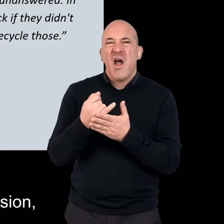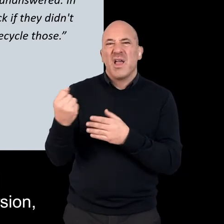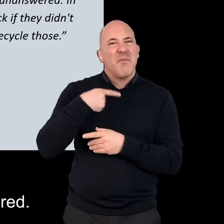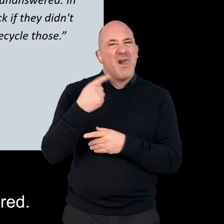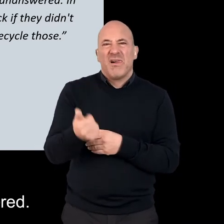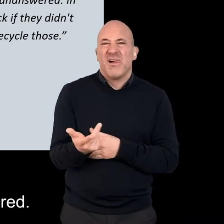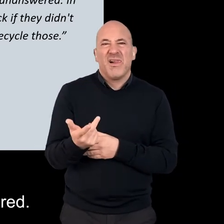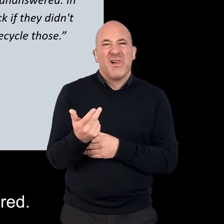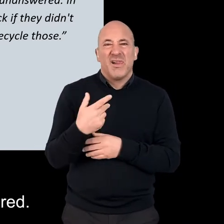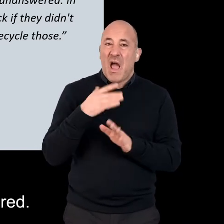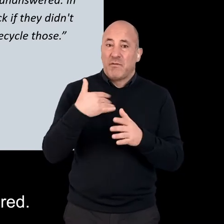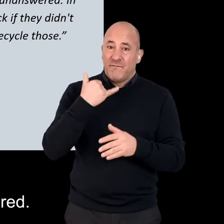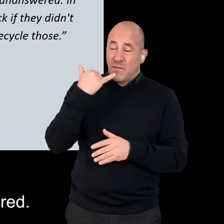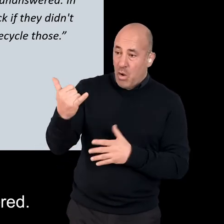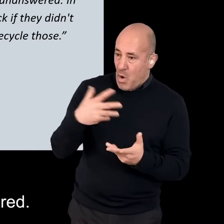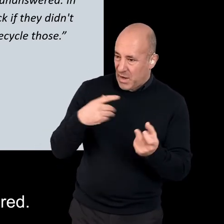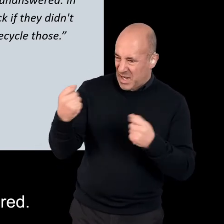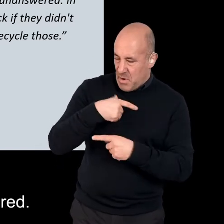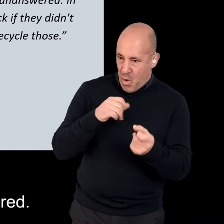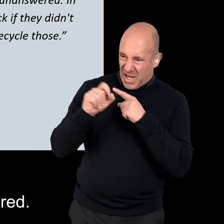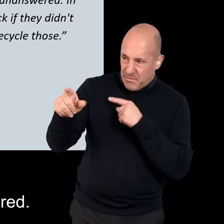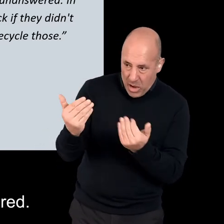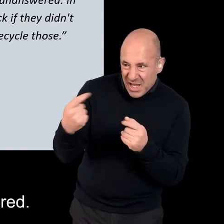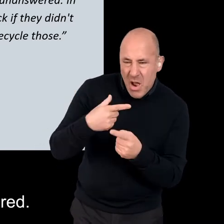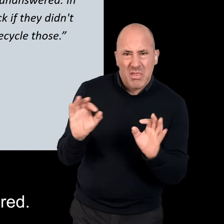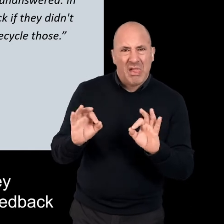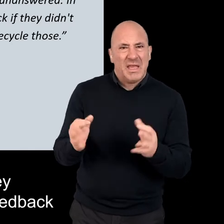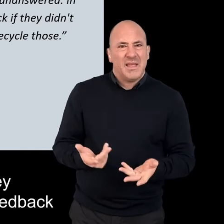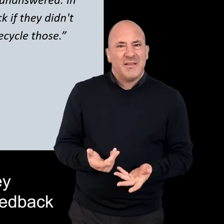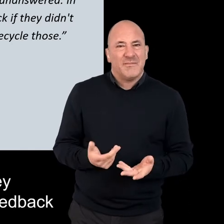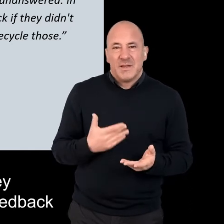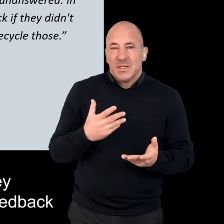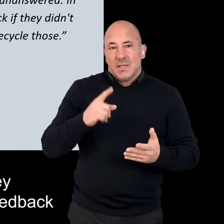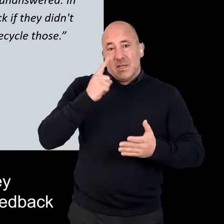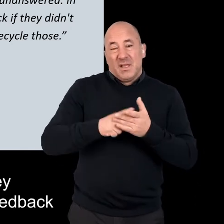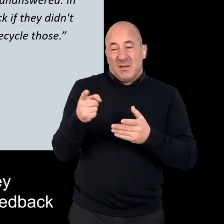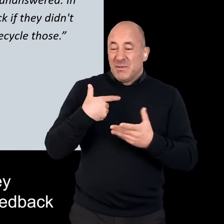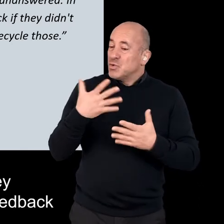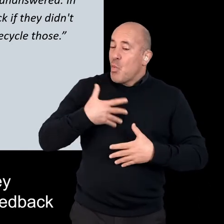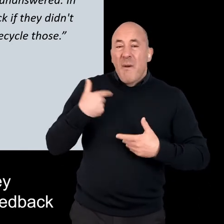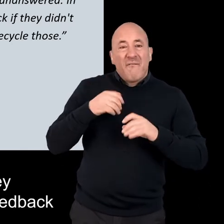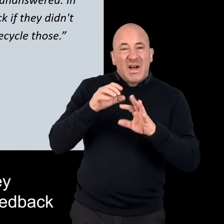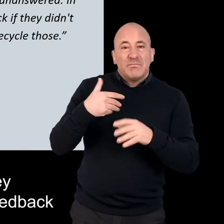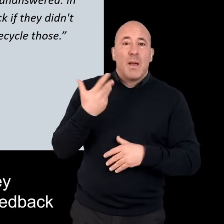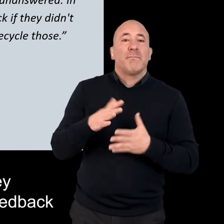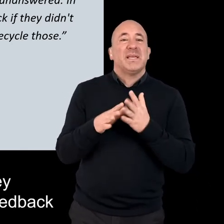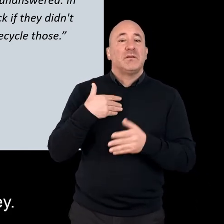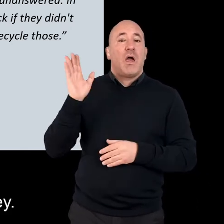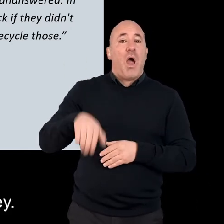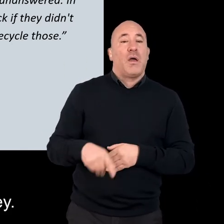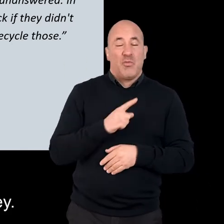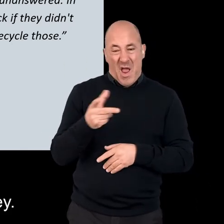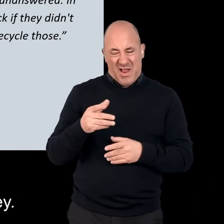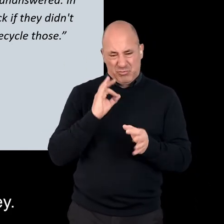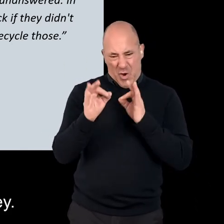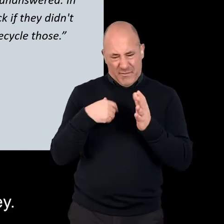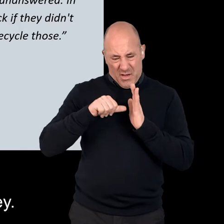version. I'd usually have to call as the email would go unanswered. In the end, I decided that they couldn't be that interested in my feedback if they